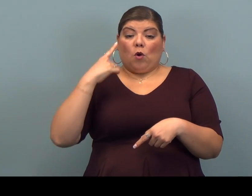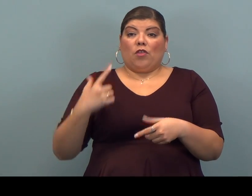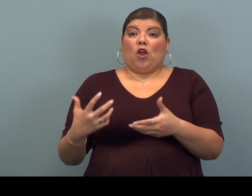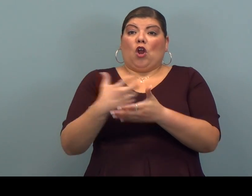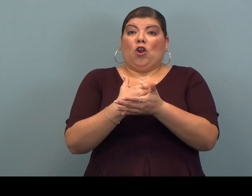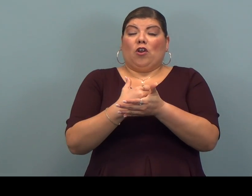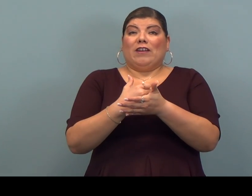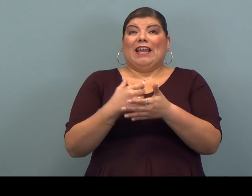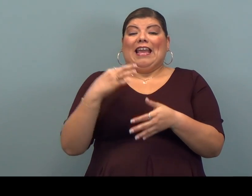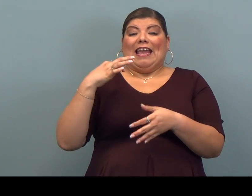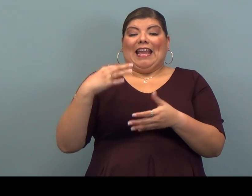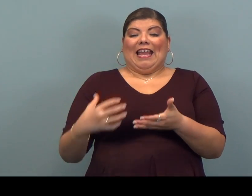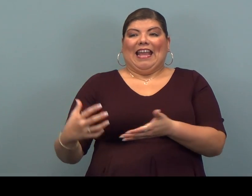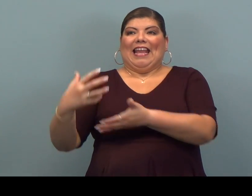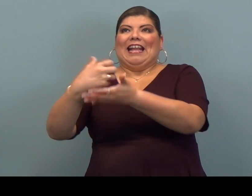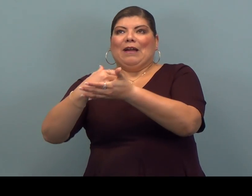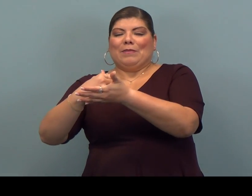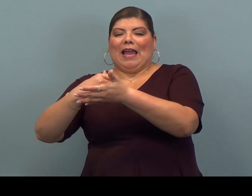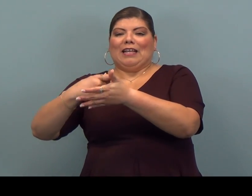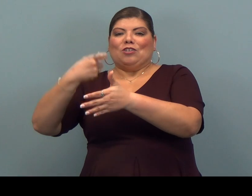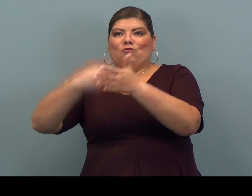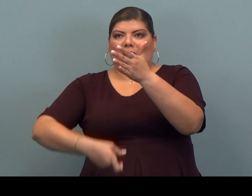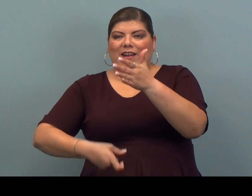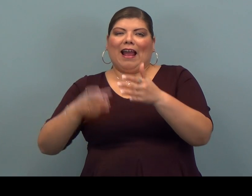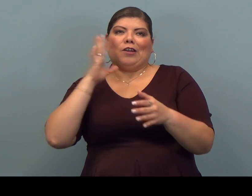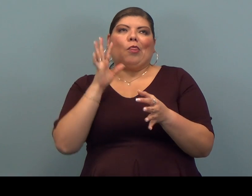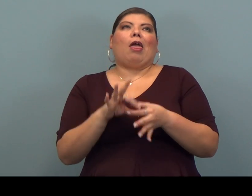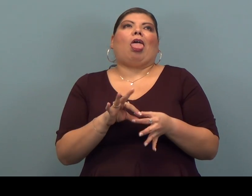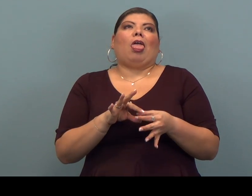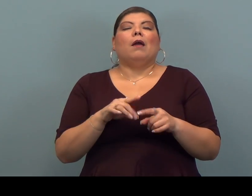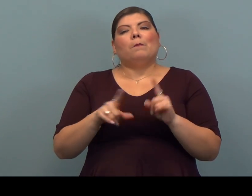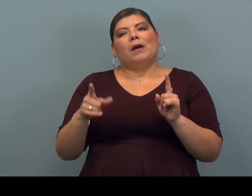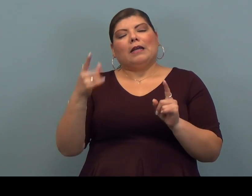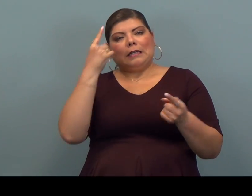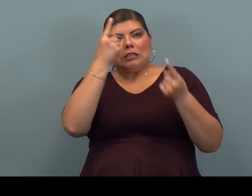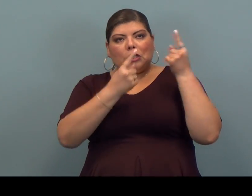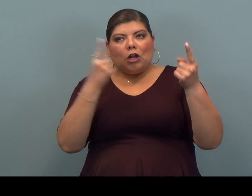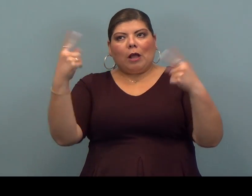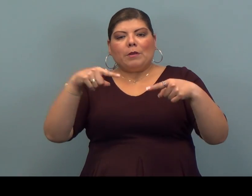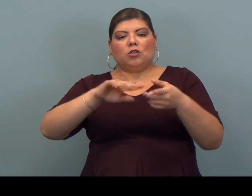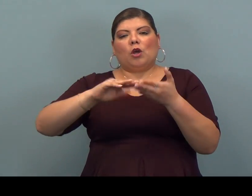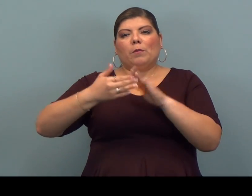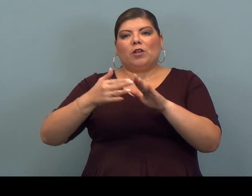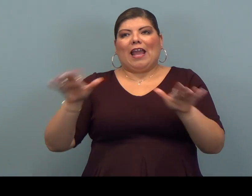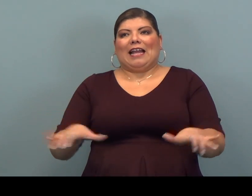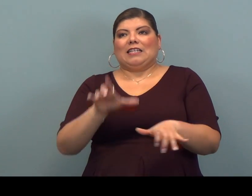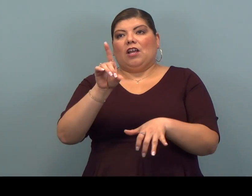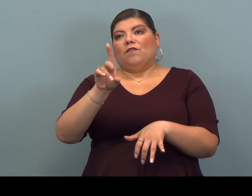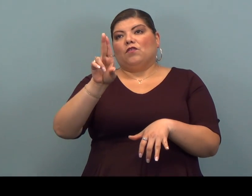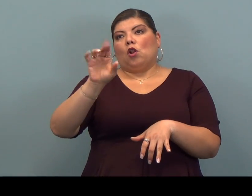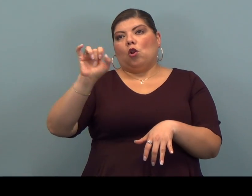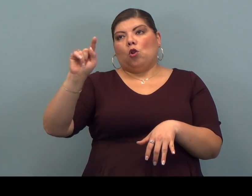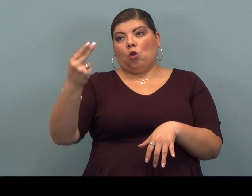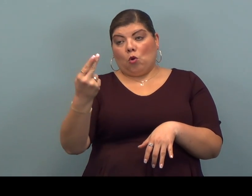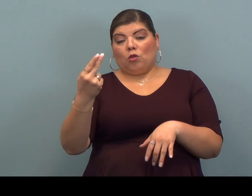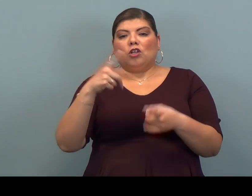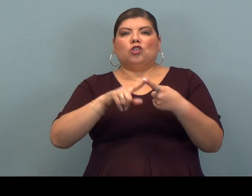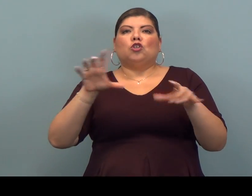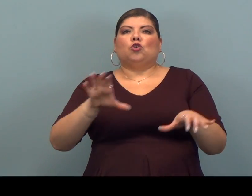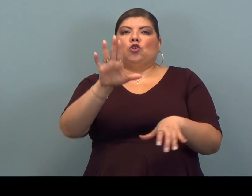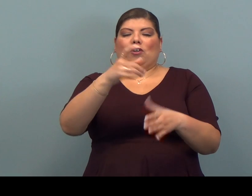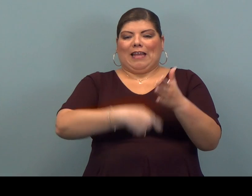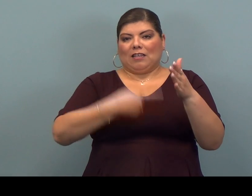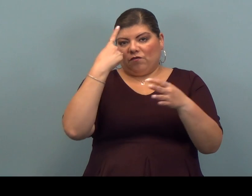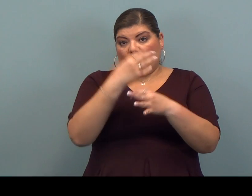the earned income tax credit, I know that's jargon, please consider coming to Community Action Duluth to get your taxes done for